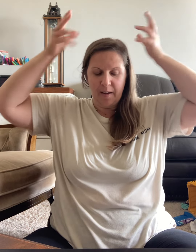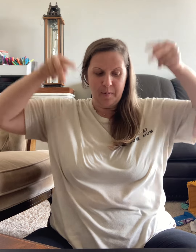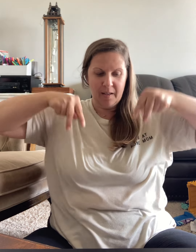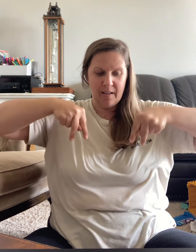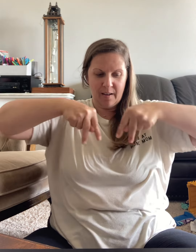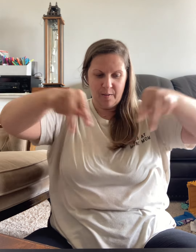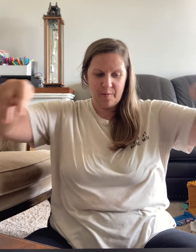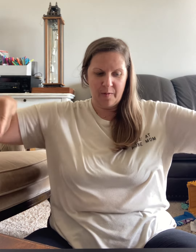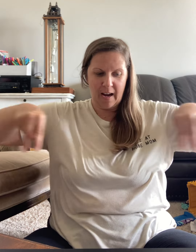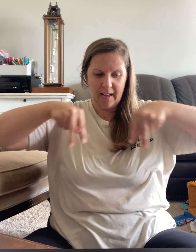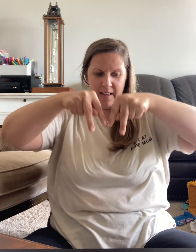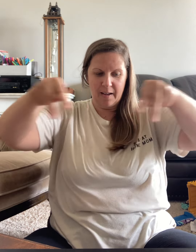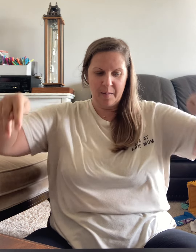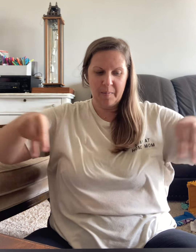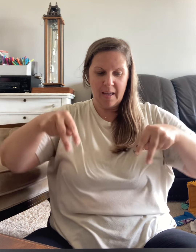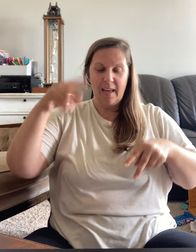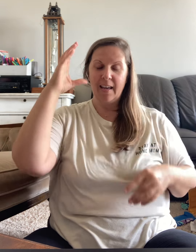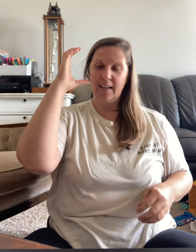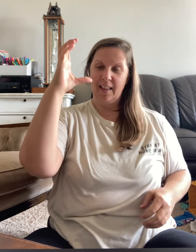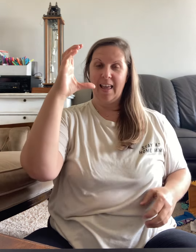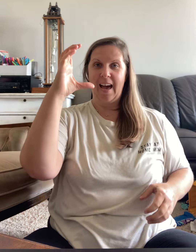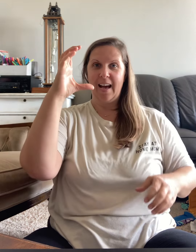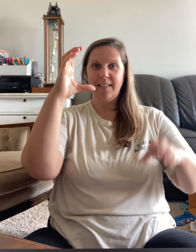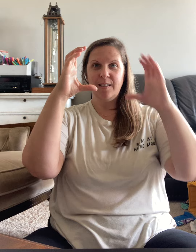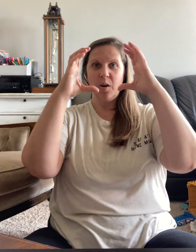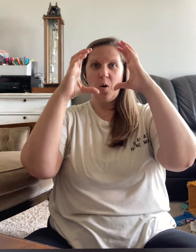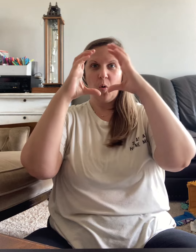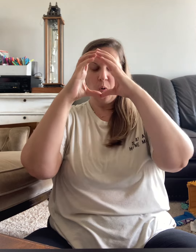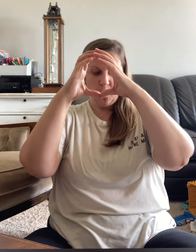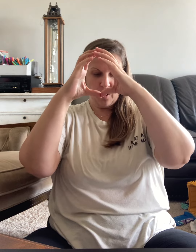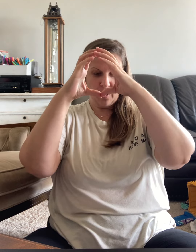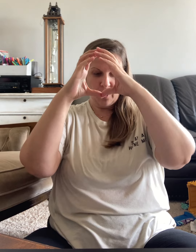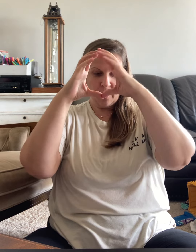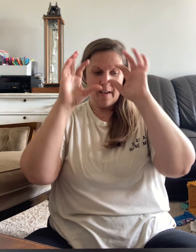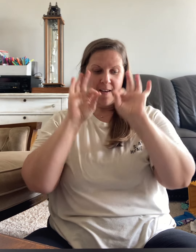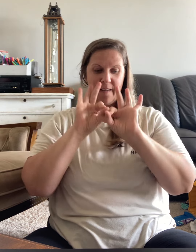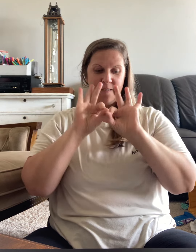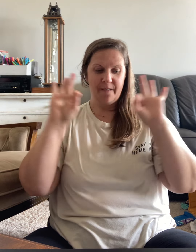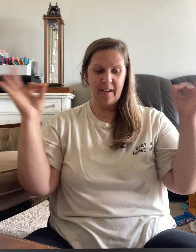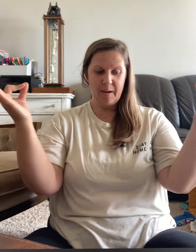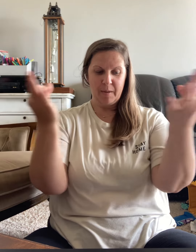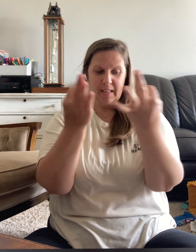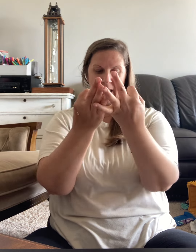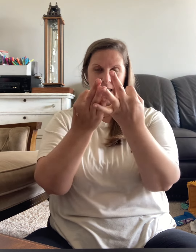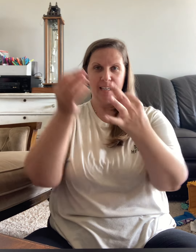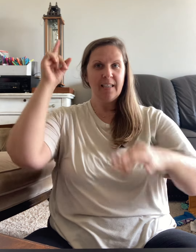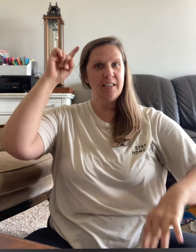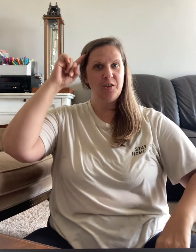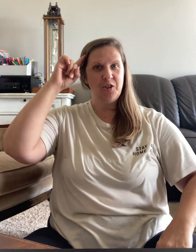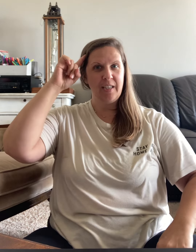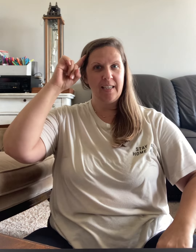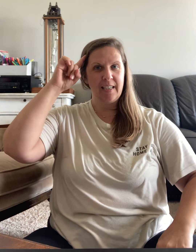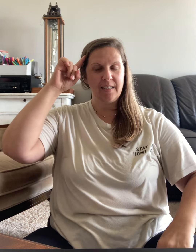phylum class order family genus